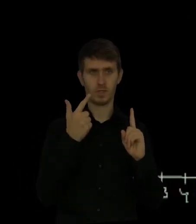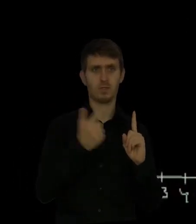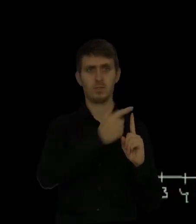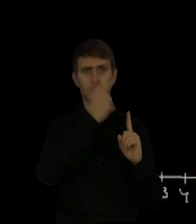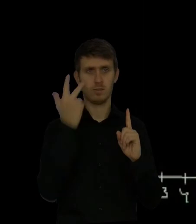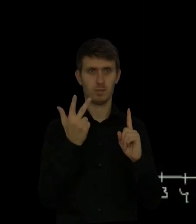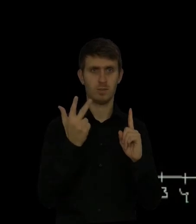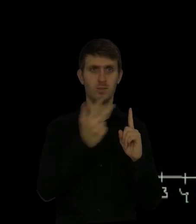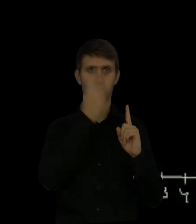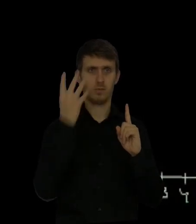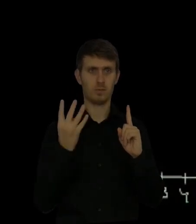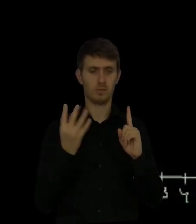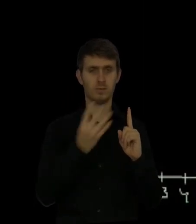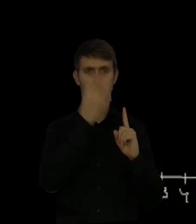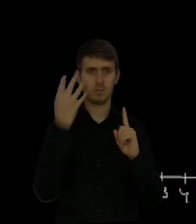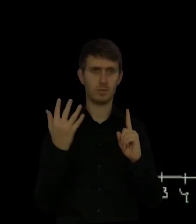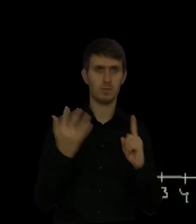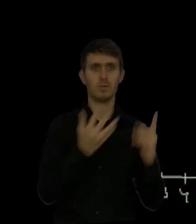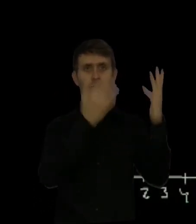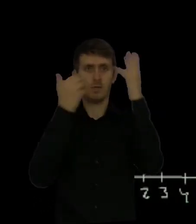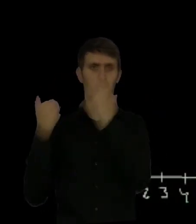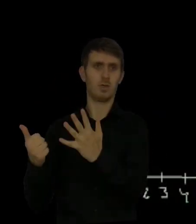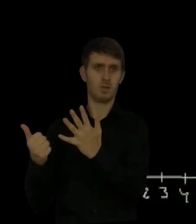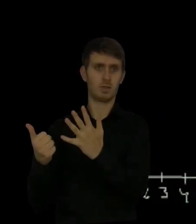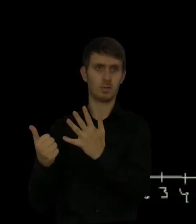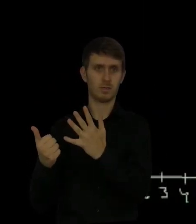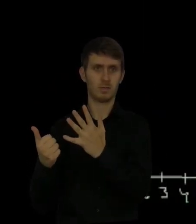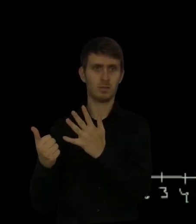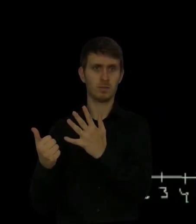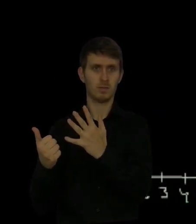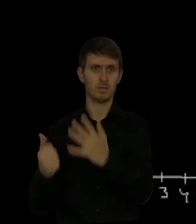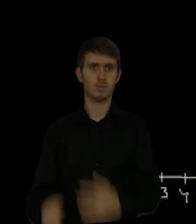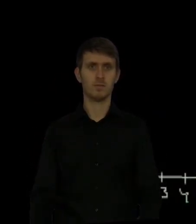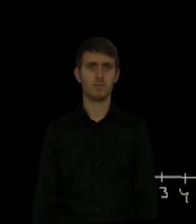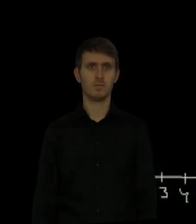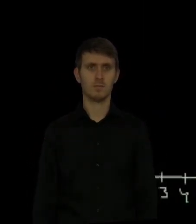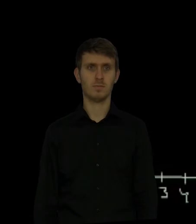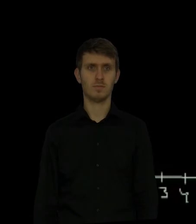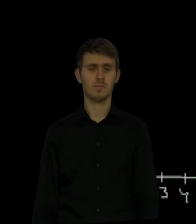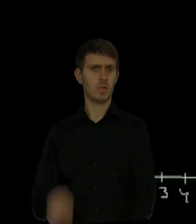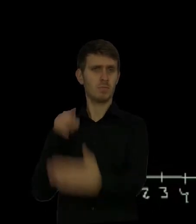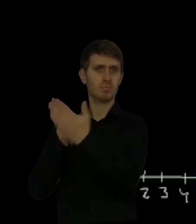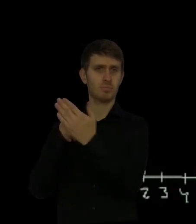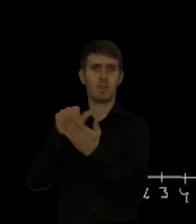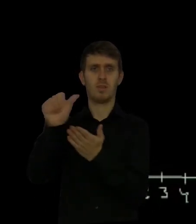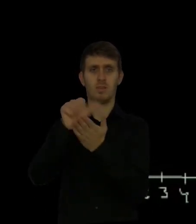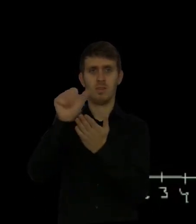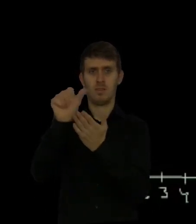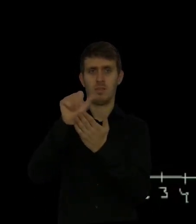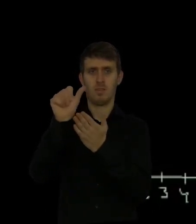1, 2, 3, 4, 5, 6.